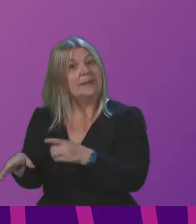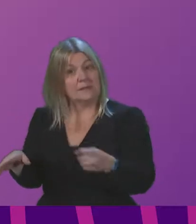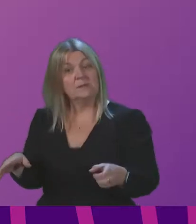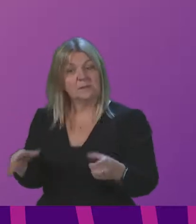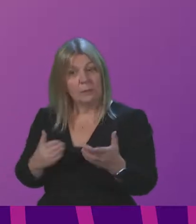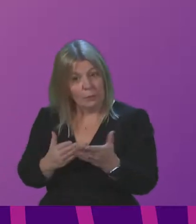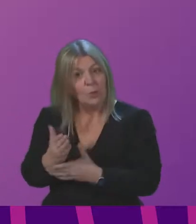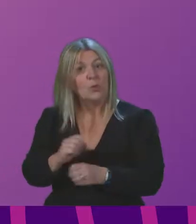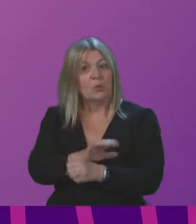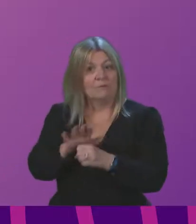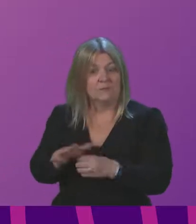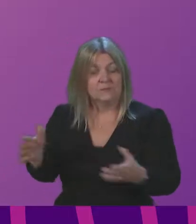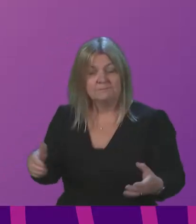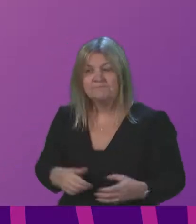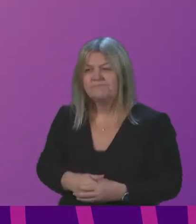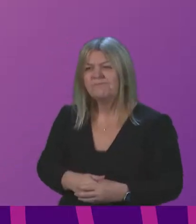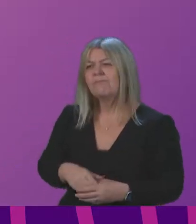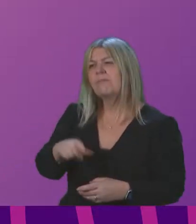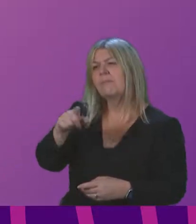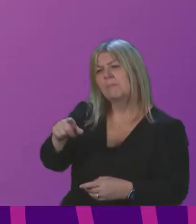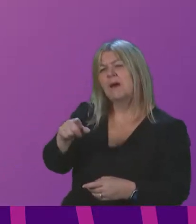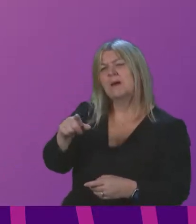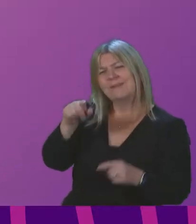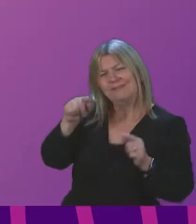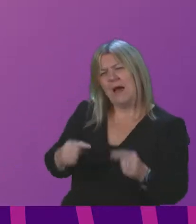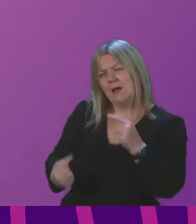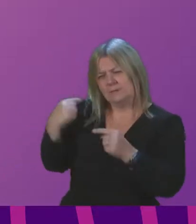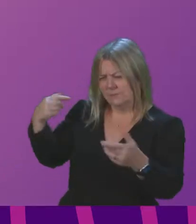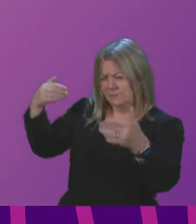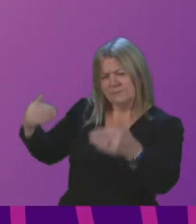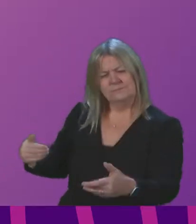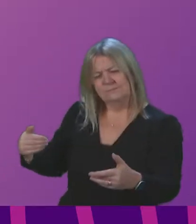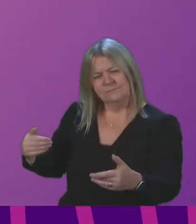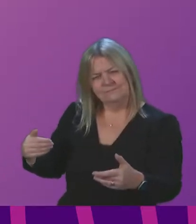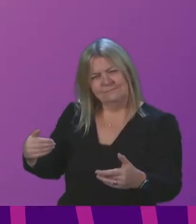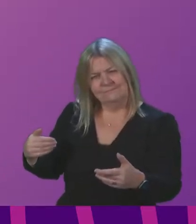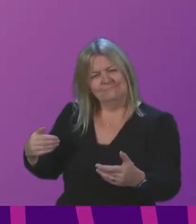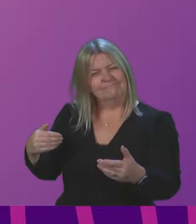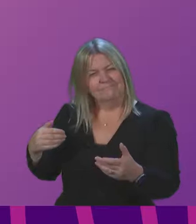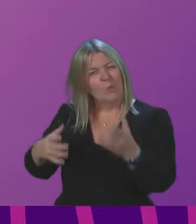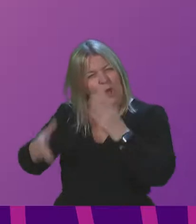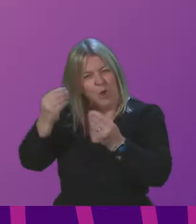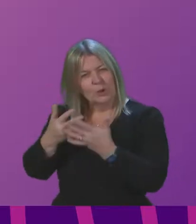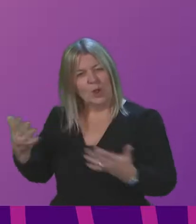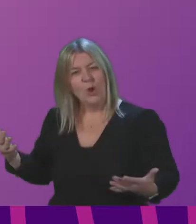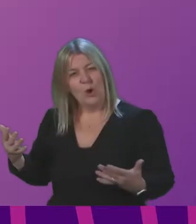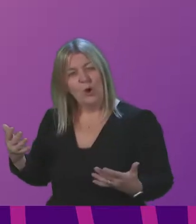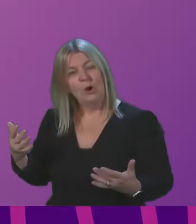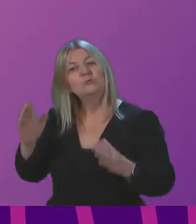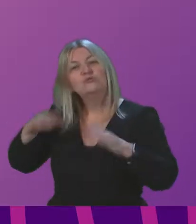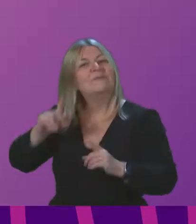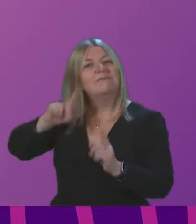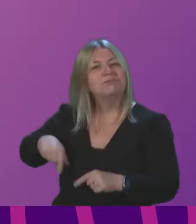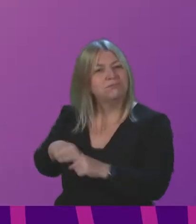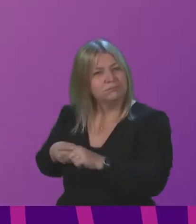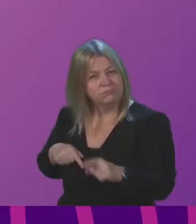them. The positive lesson of the pandemic must not be lost. The need for a fiscal framework for